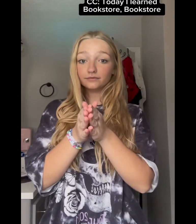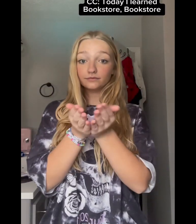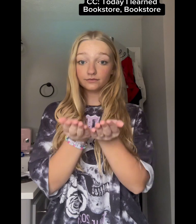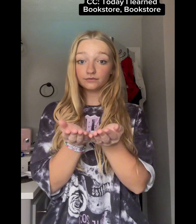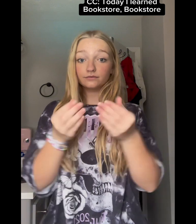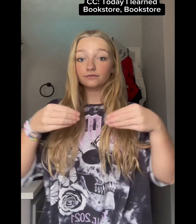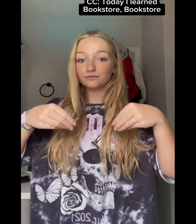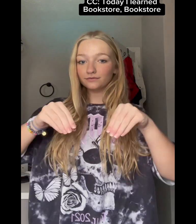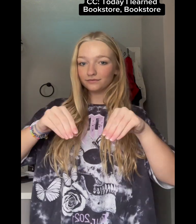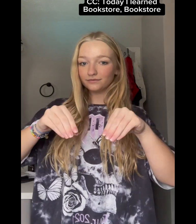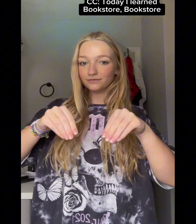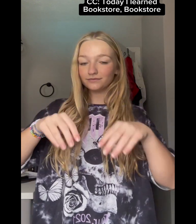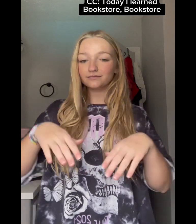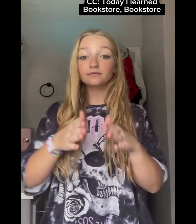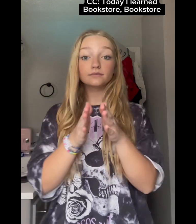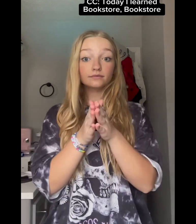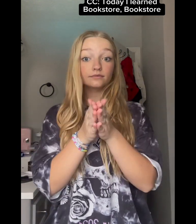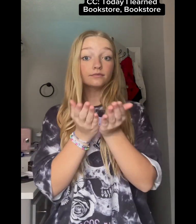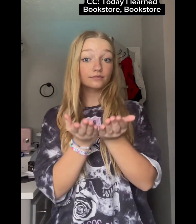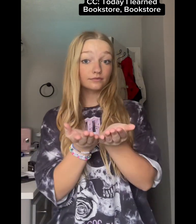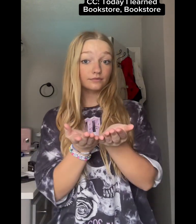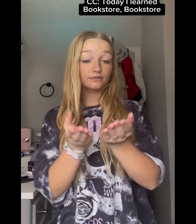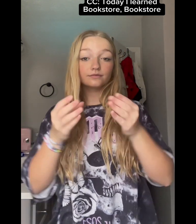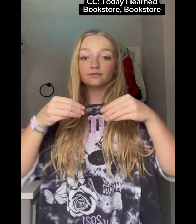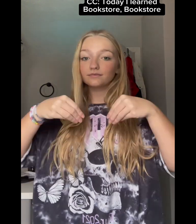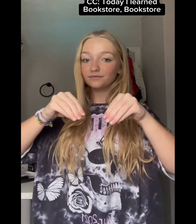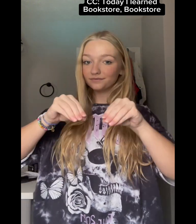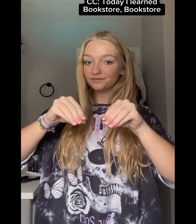Bookstore No Luther You You Thank you.